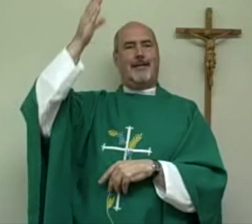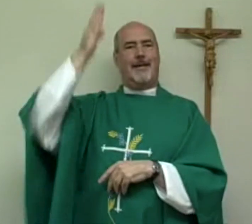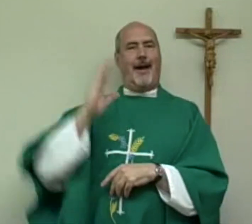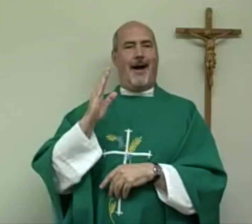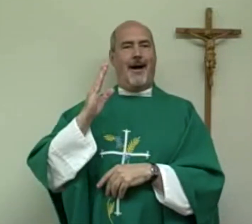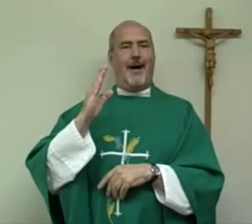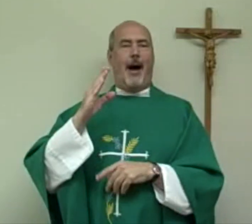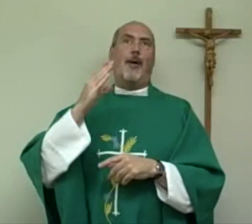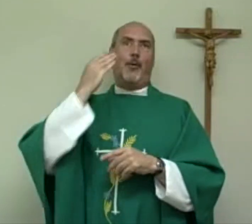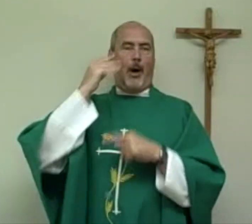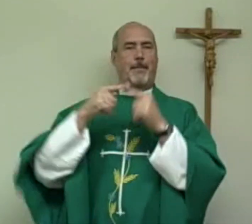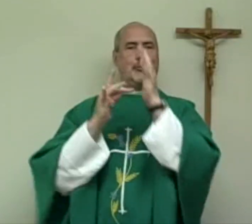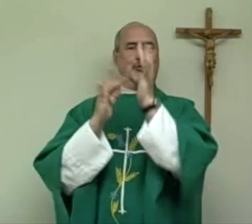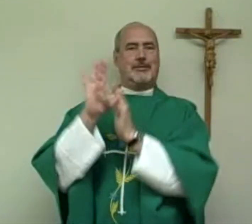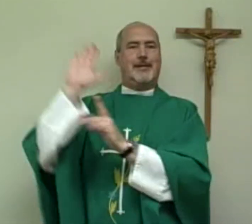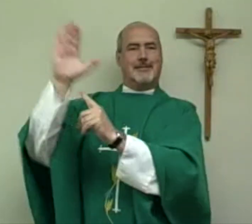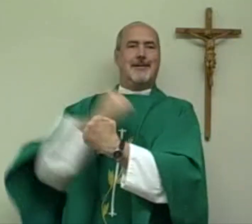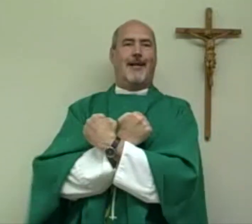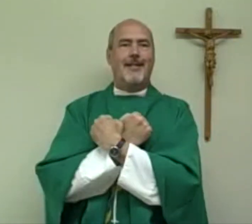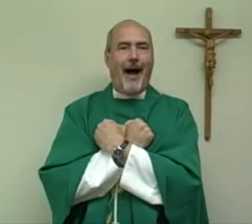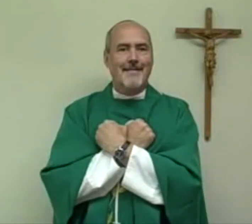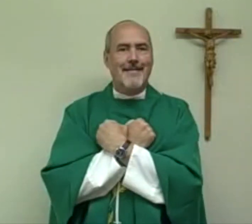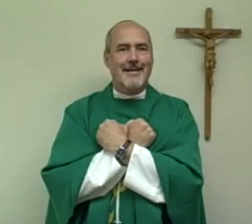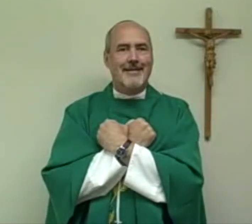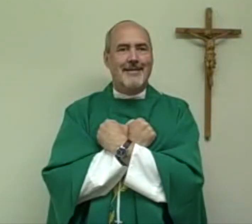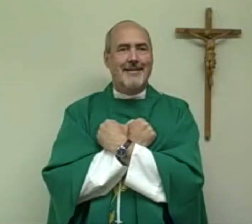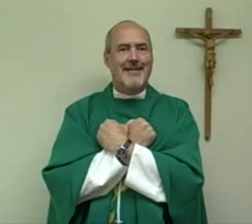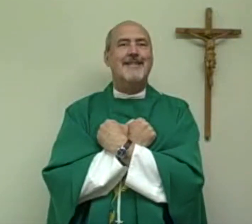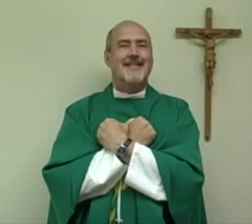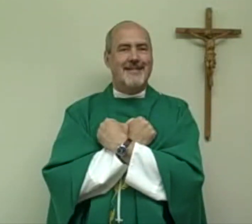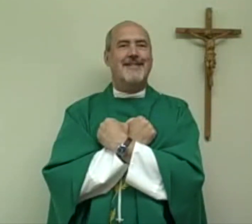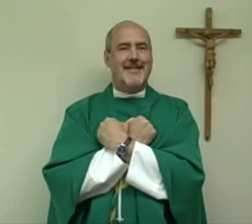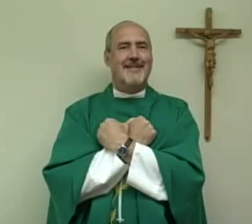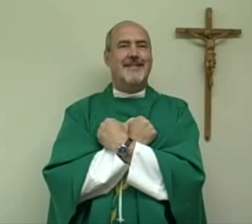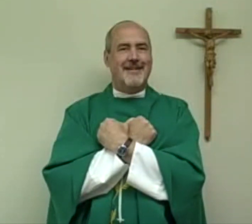help other people find God and to learn about Jesus' love.